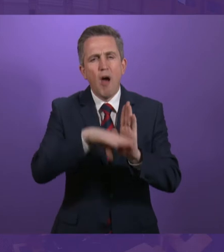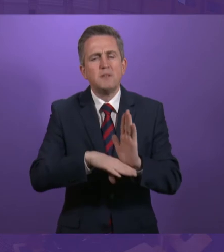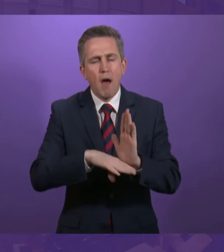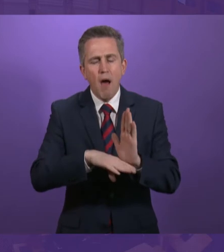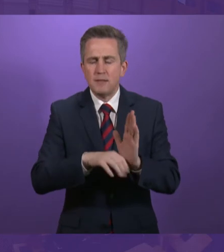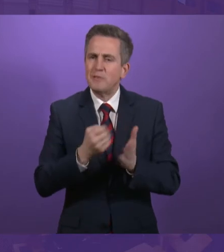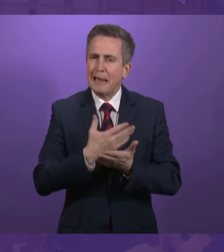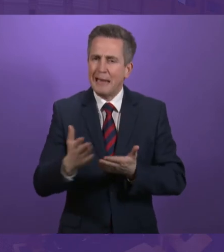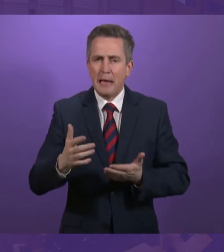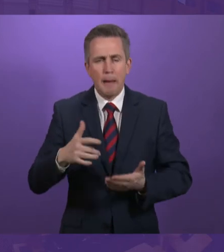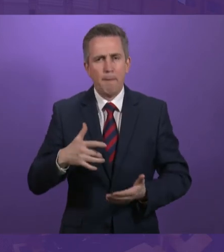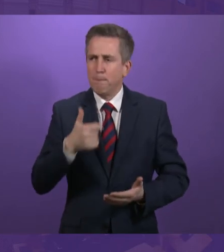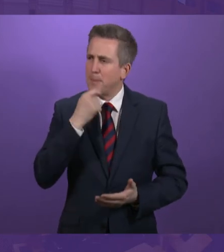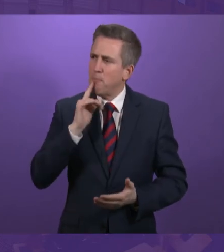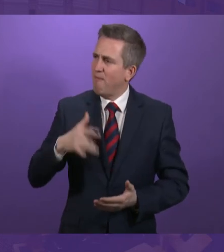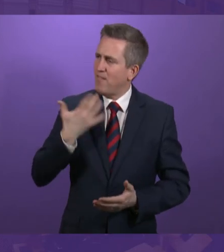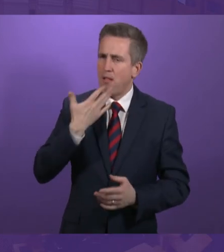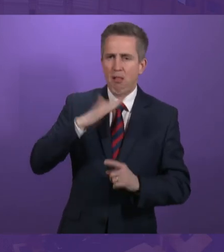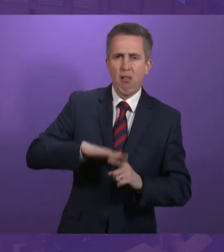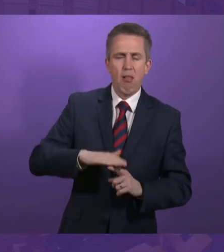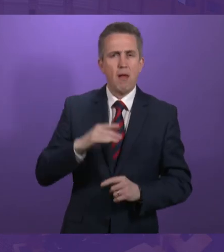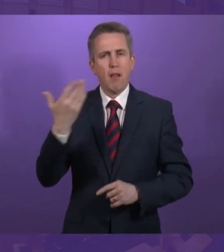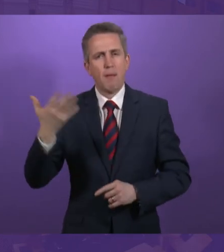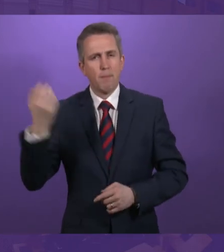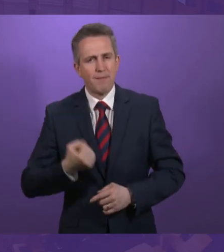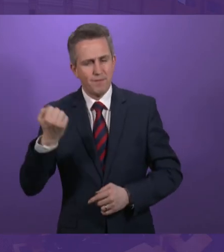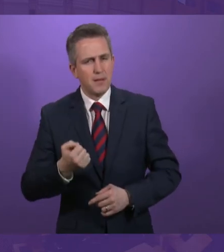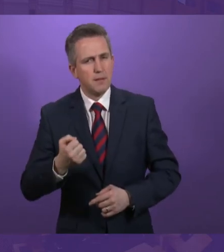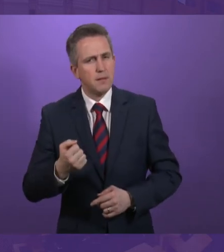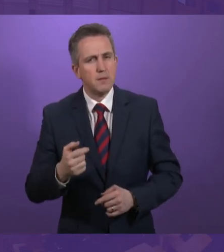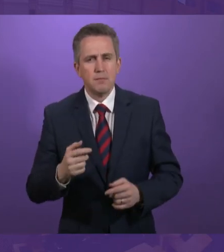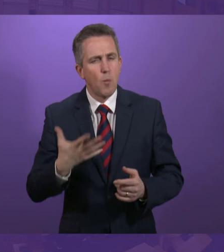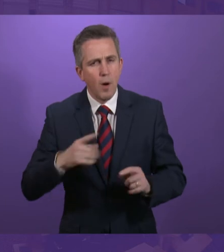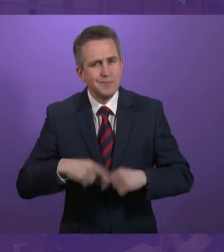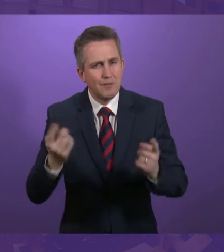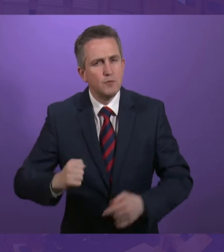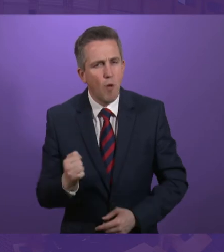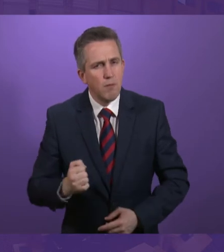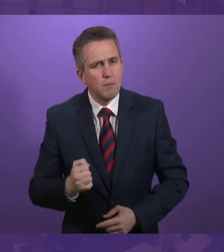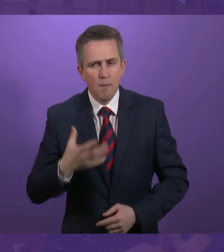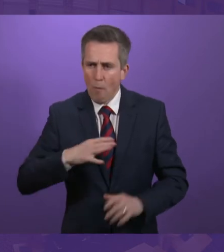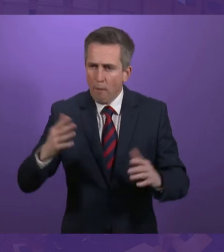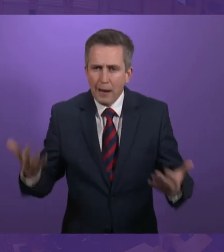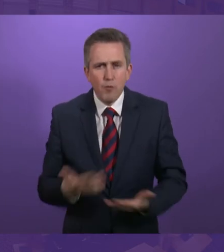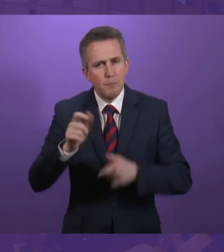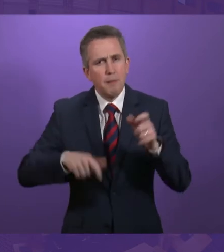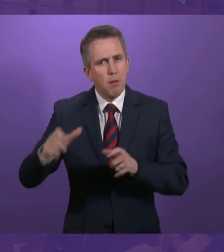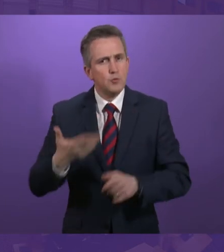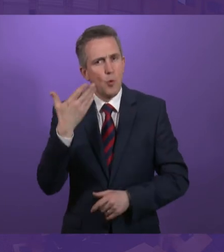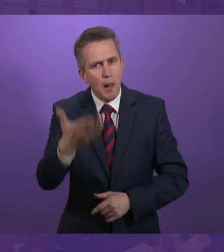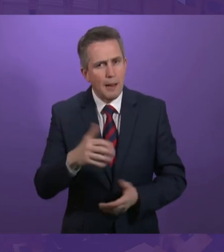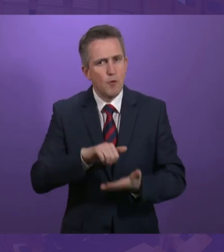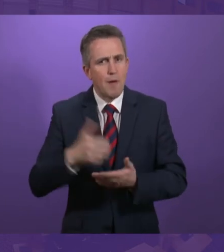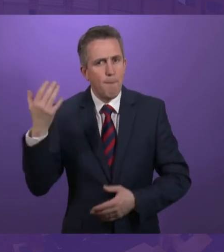Charter. That's why I'm determined to ensure that the disabled people in Scotland get access to the benefits that they're entitled to in a way that